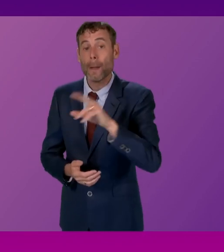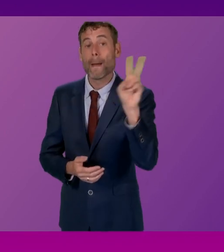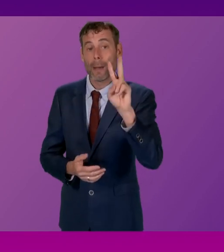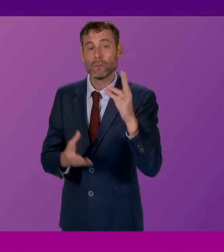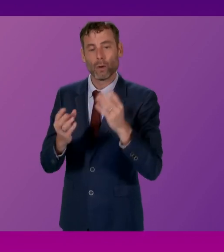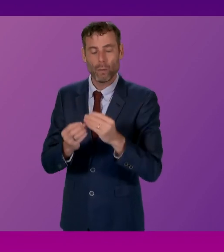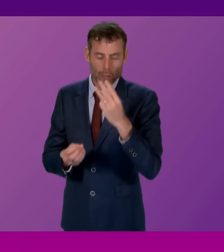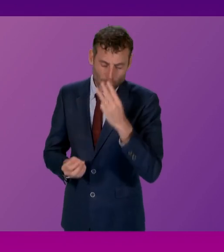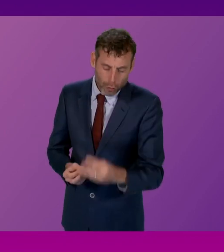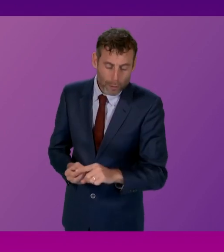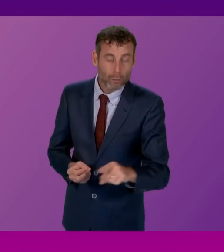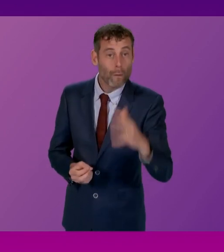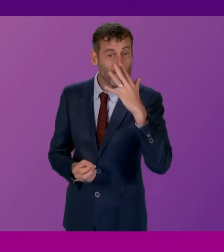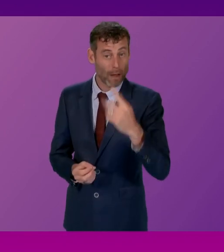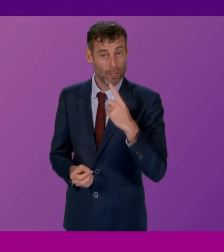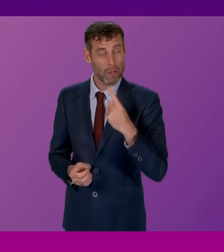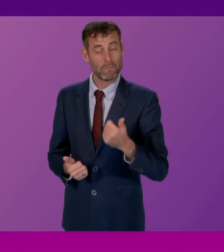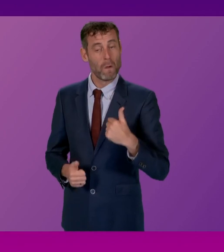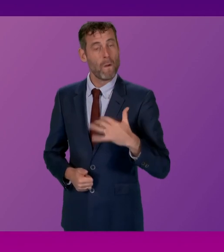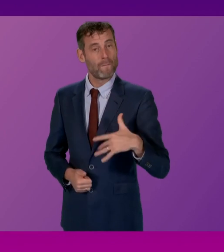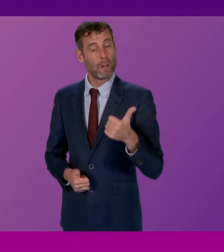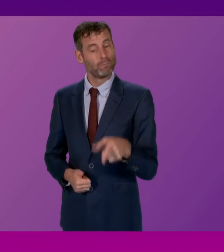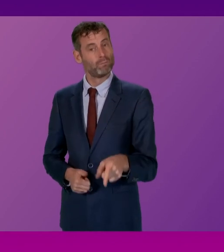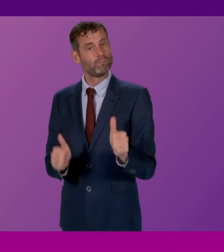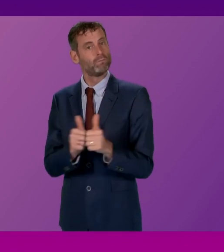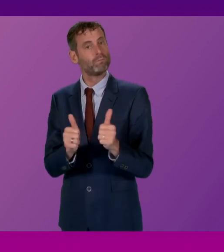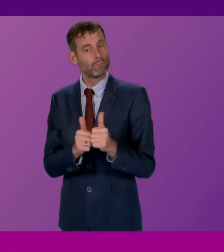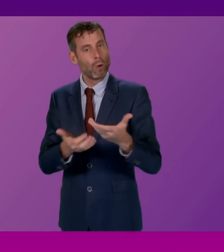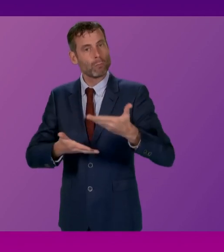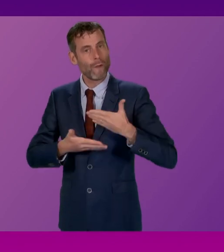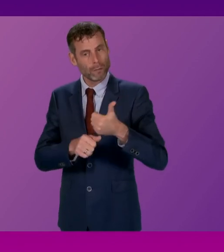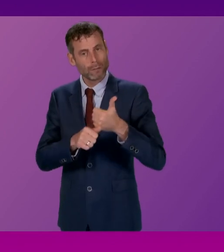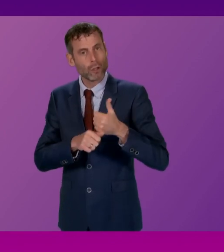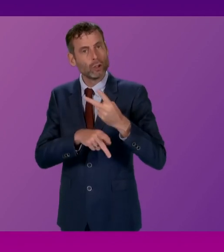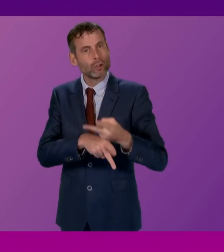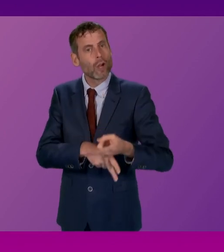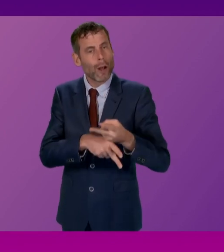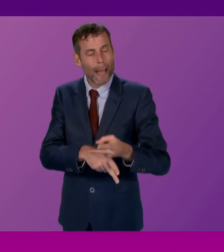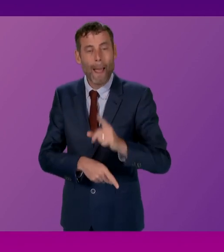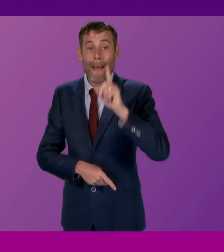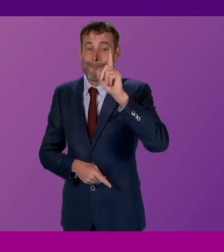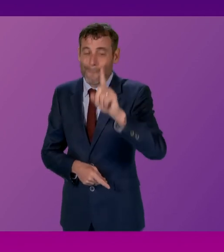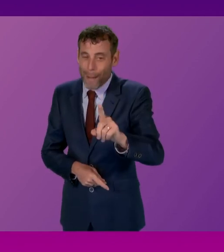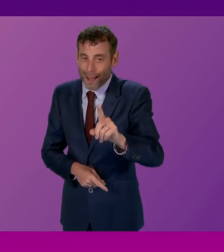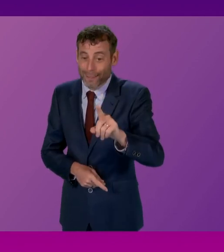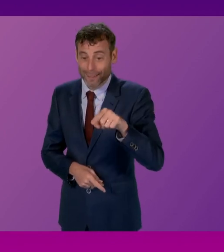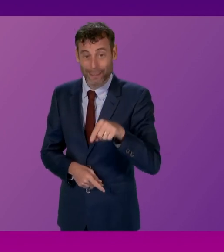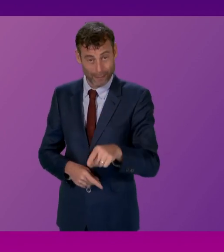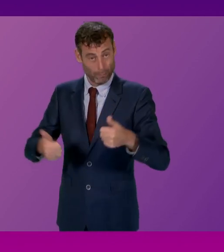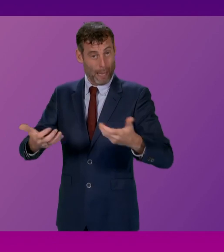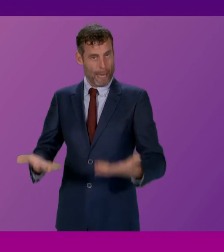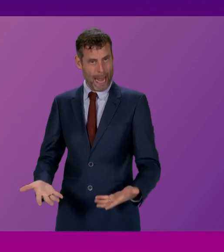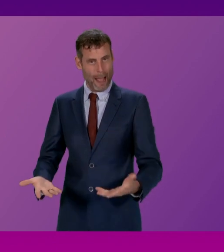childcare in a way that meets their needs. But I do recognise the point the Member raises about the sustainability of the sector. That's why I am absolutely committed